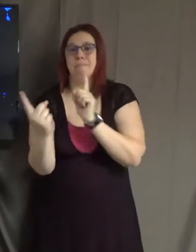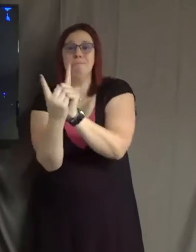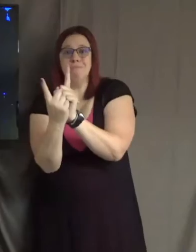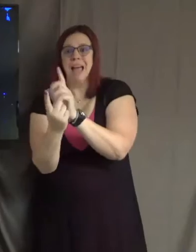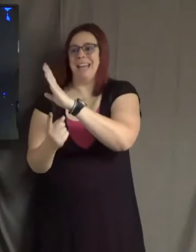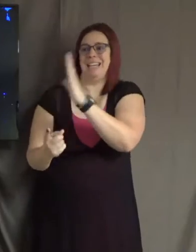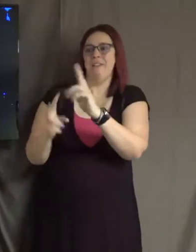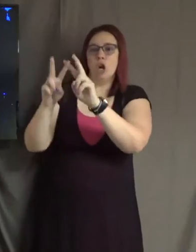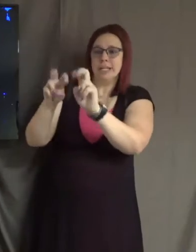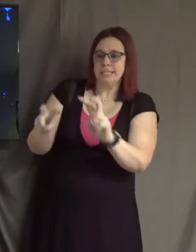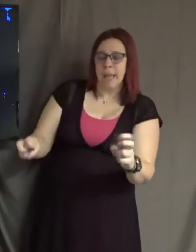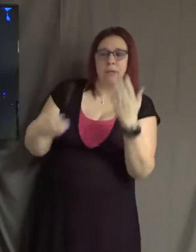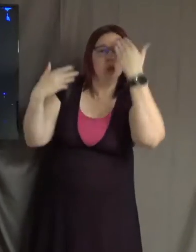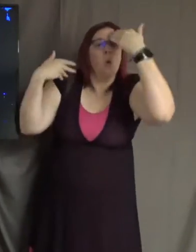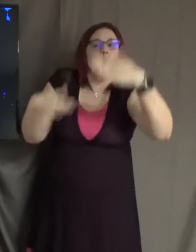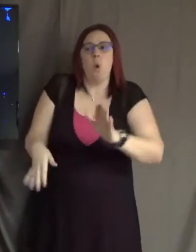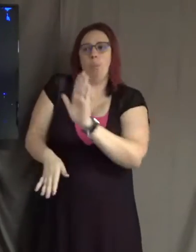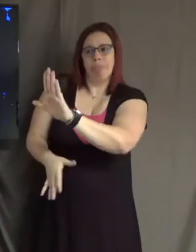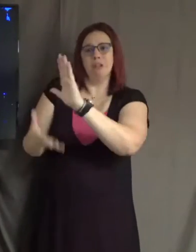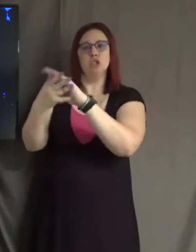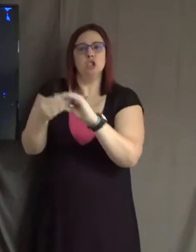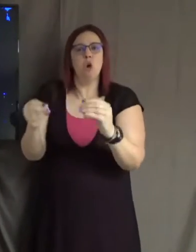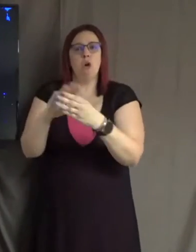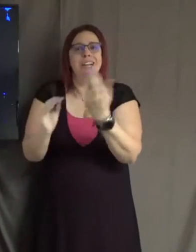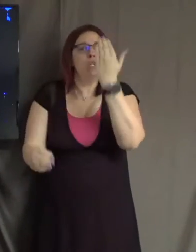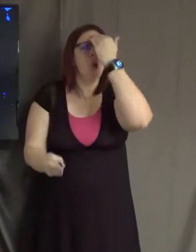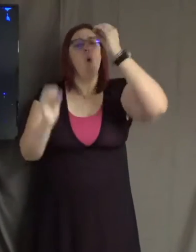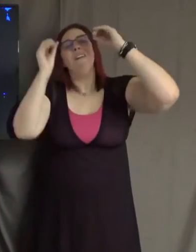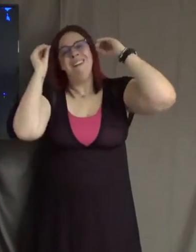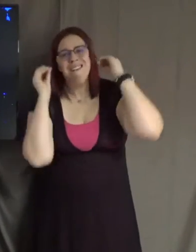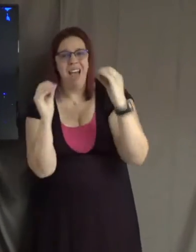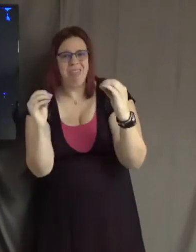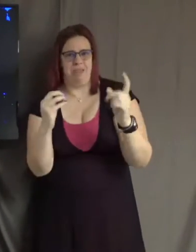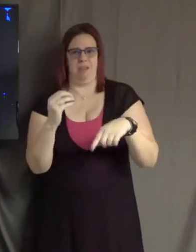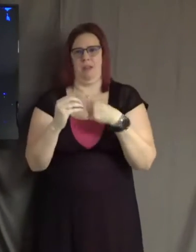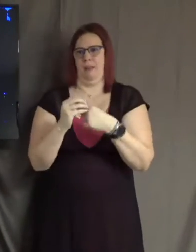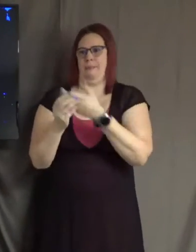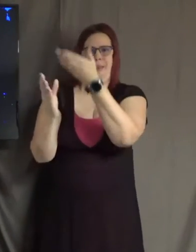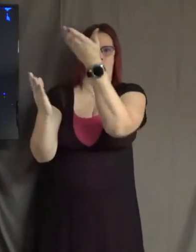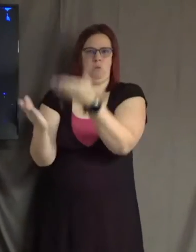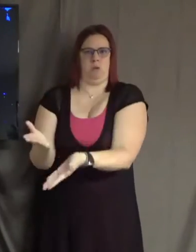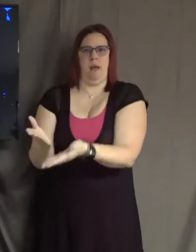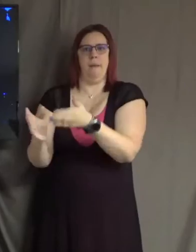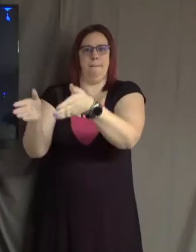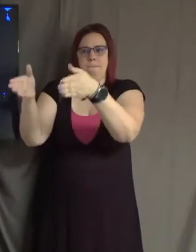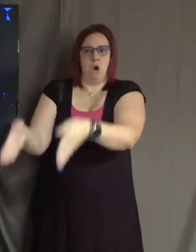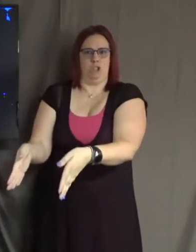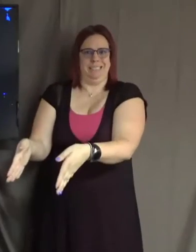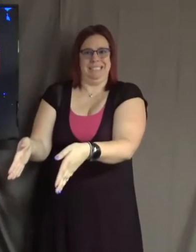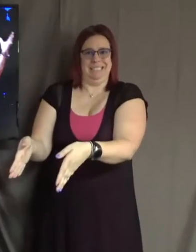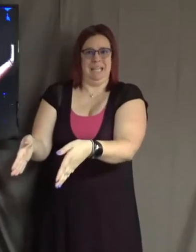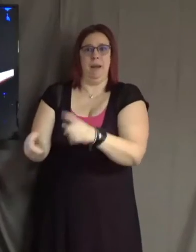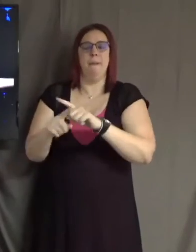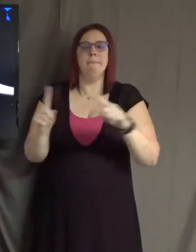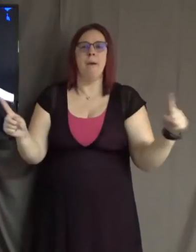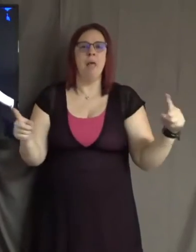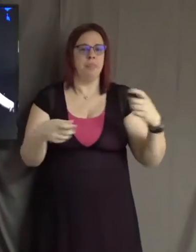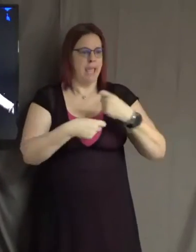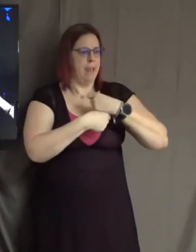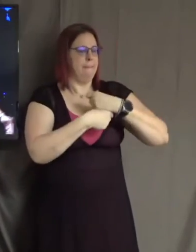they don't know the person's story, they know nothing about what's going on in that person's individual life, but they make this grand, grand, does that